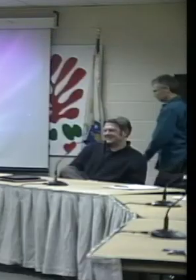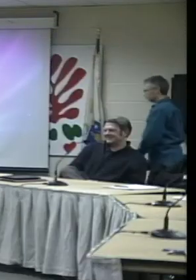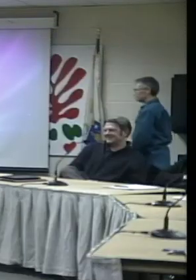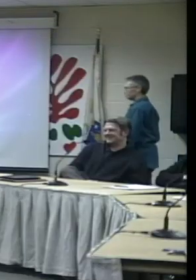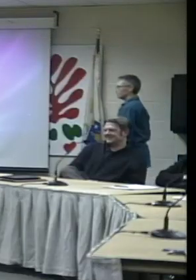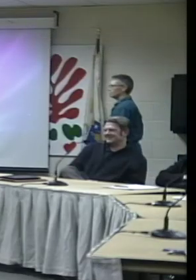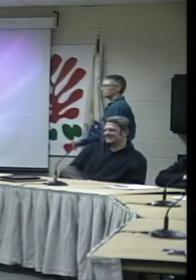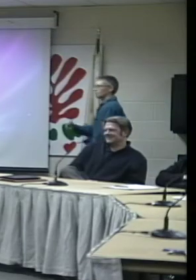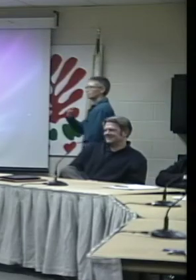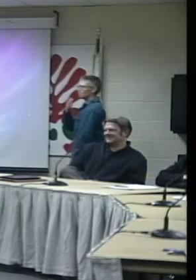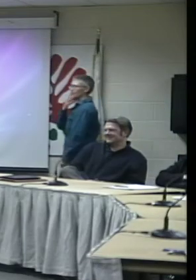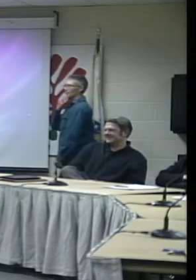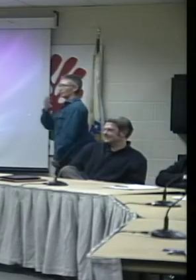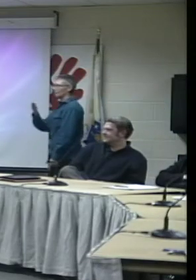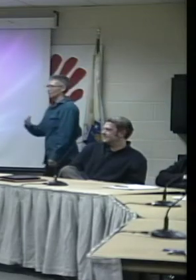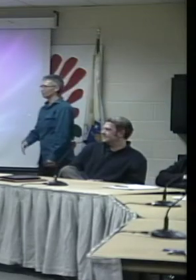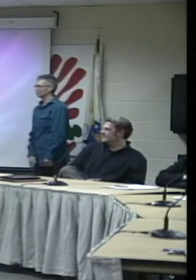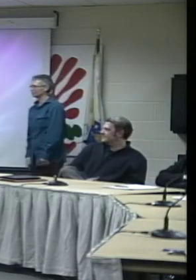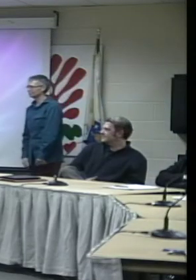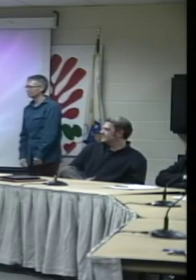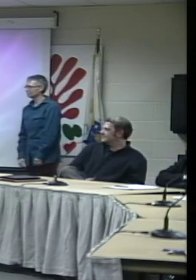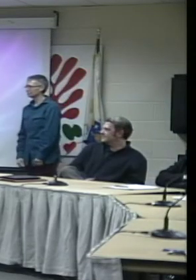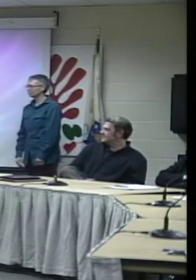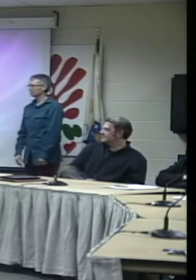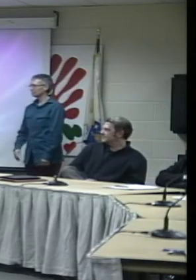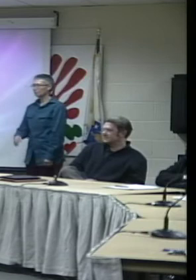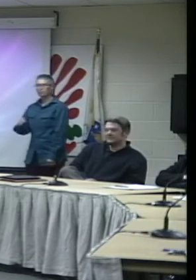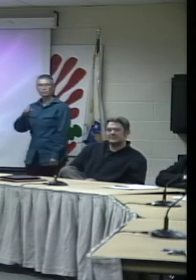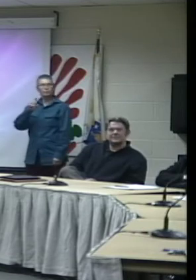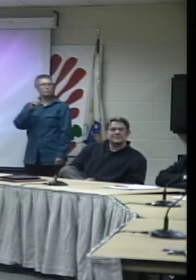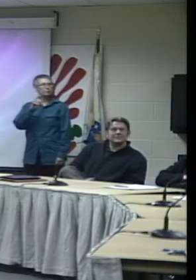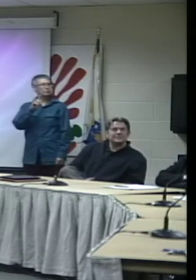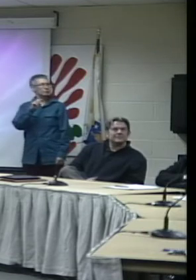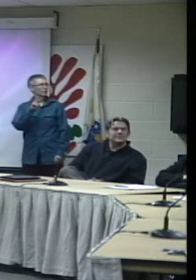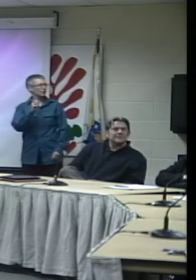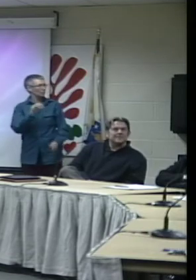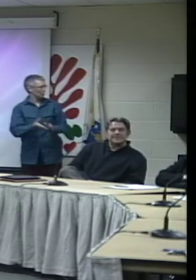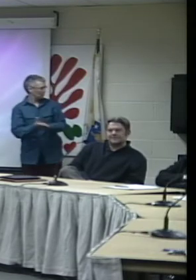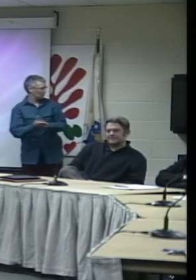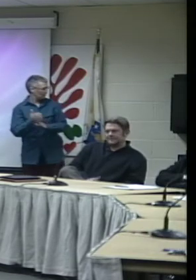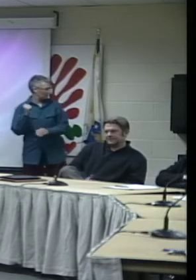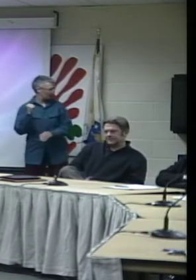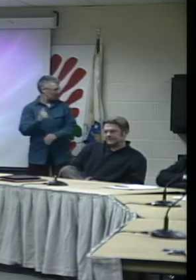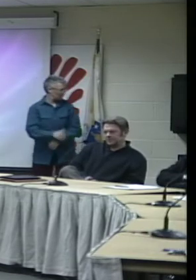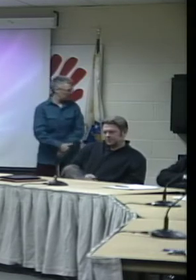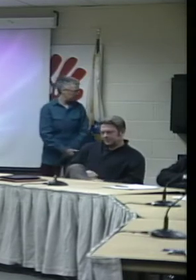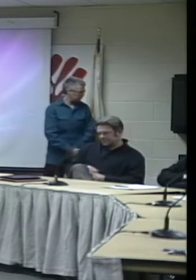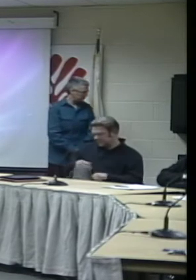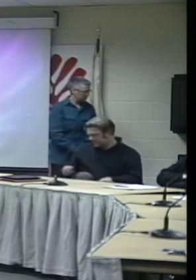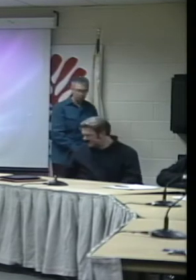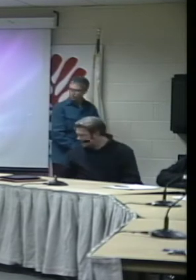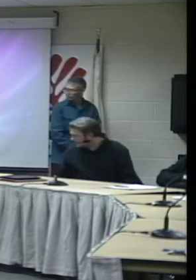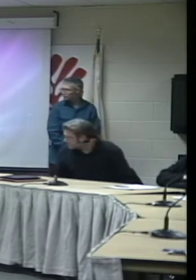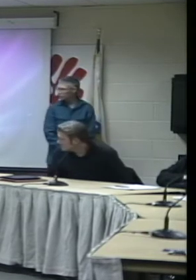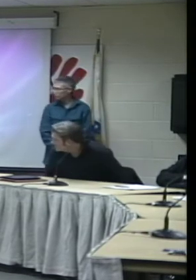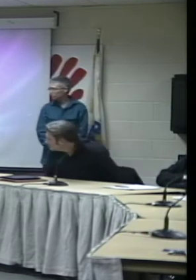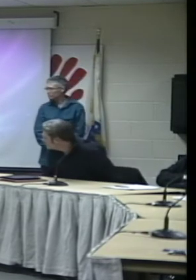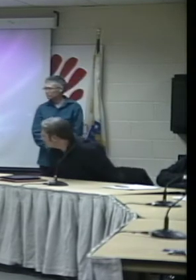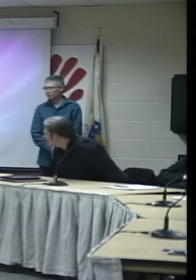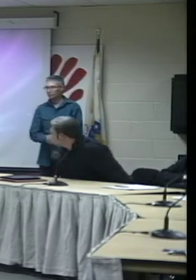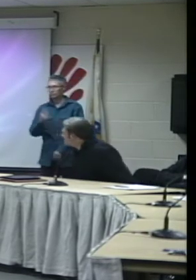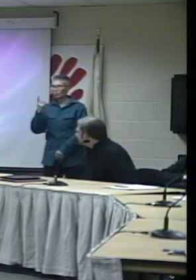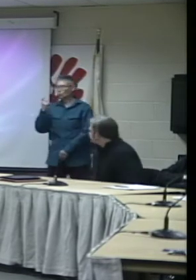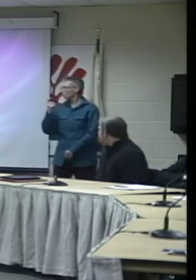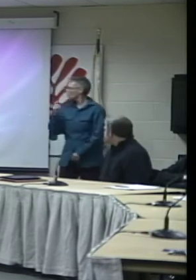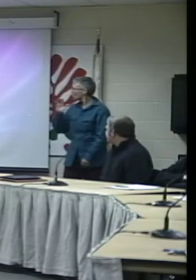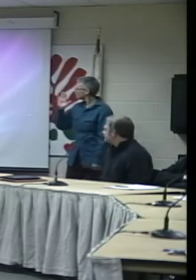Thank you. you. Dave, did you want to claim the additional testimony that was